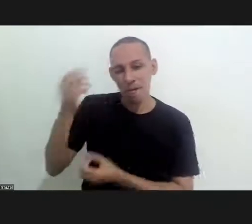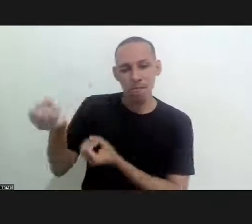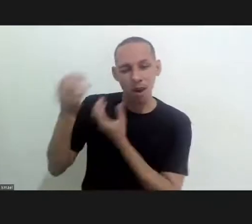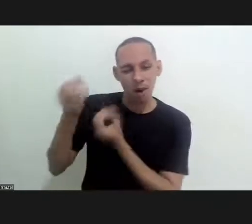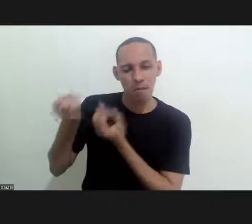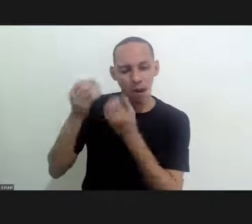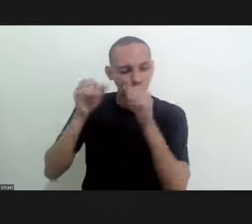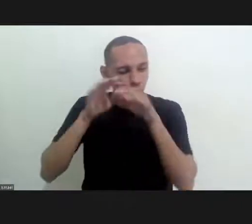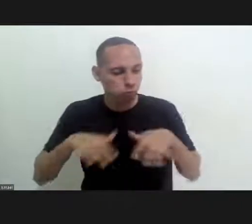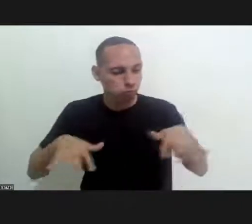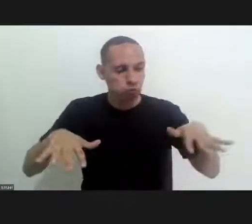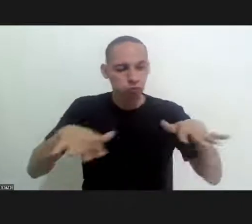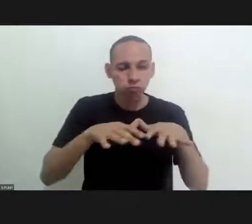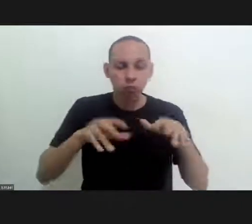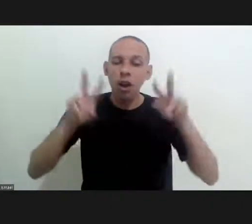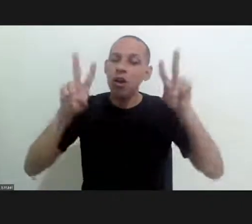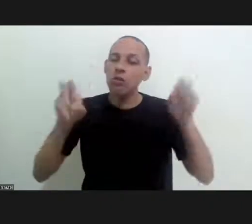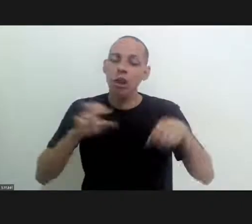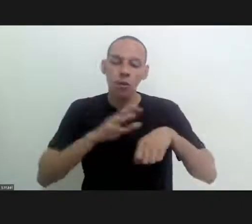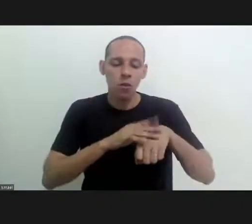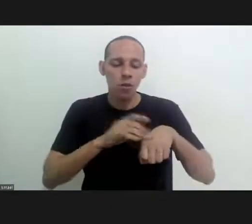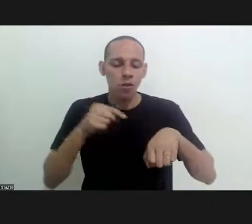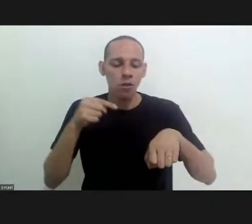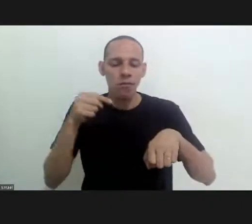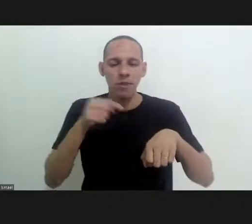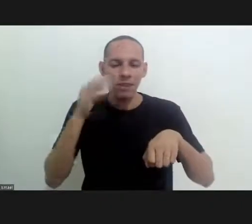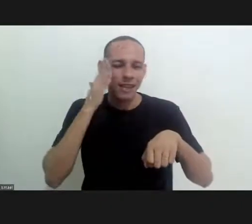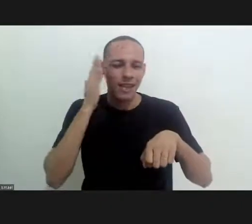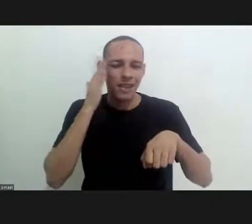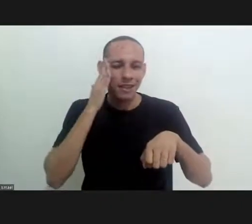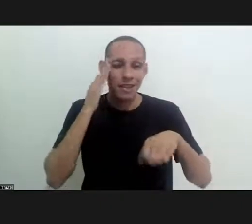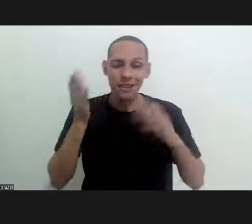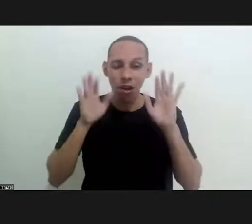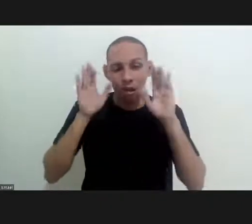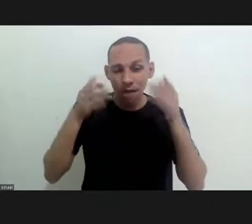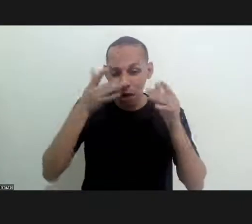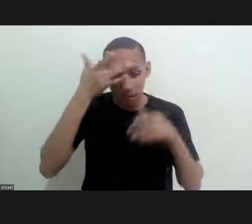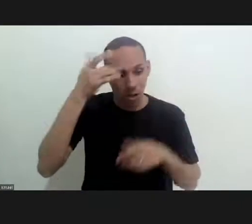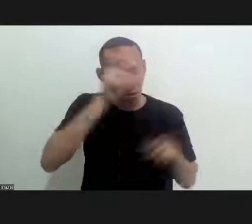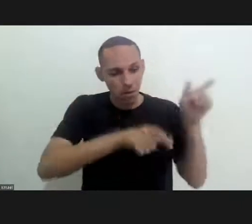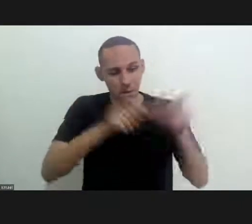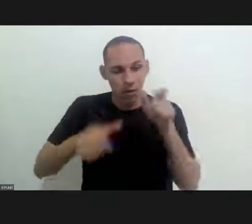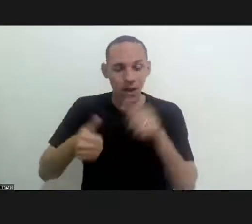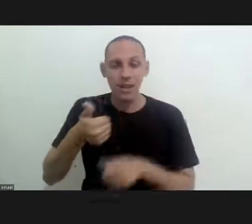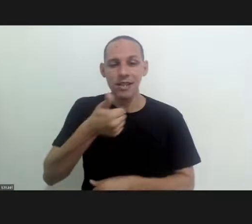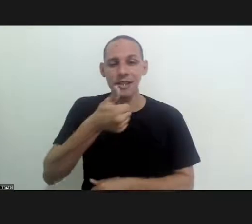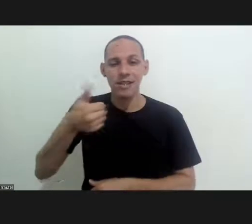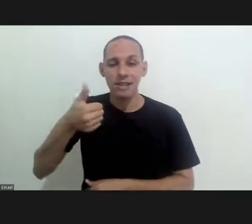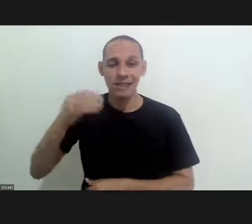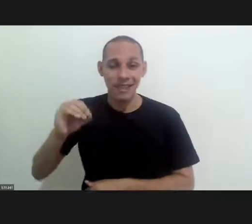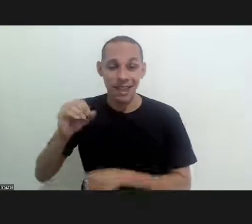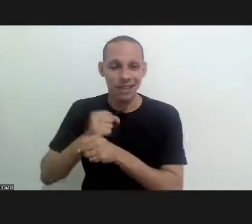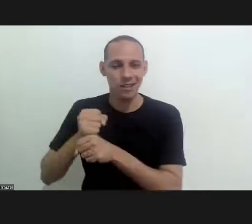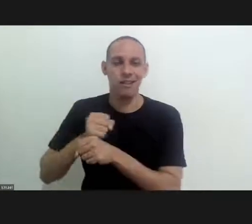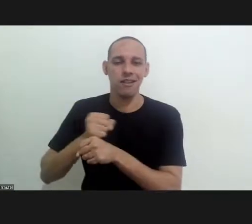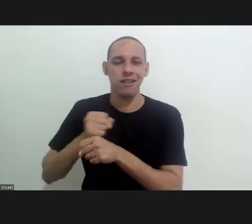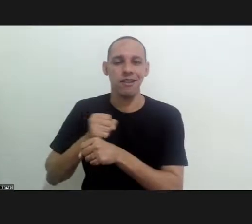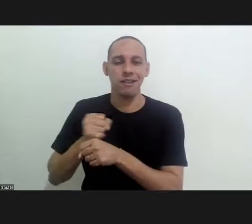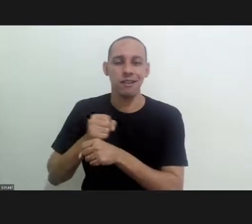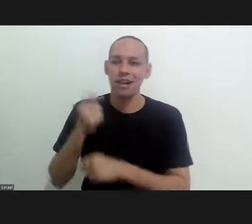and the awareness of people on this disease. So the focus on people who has taken 110